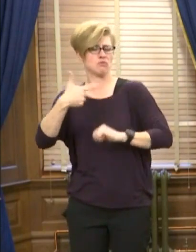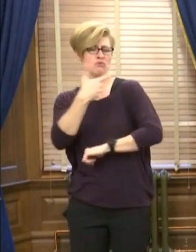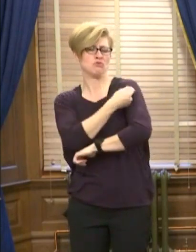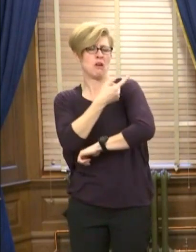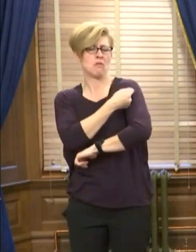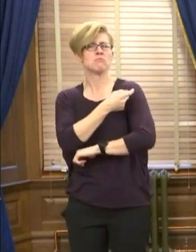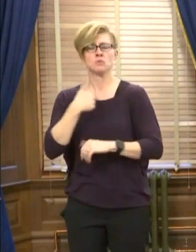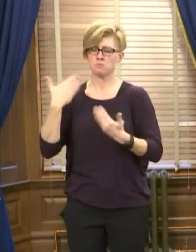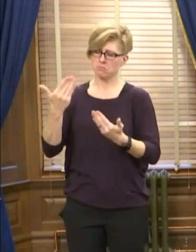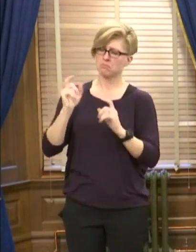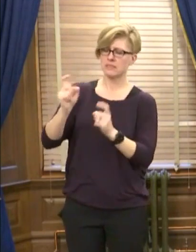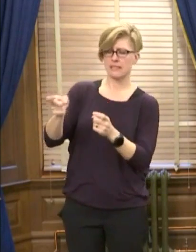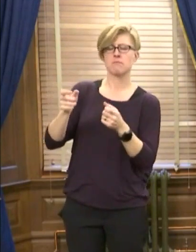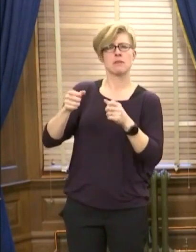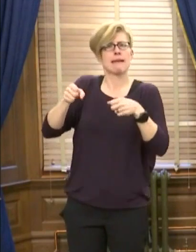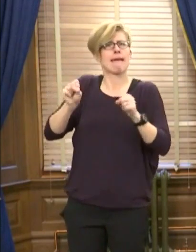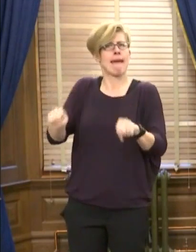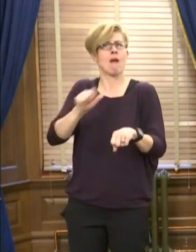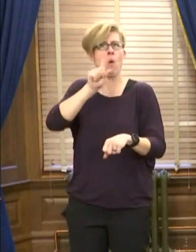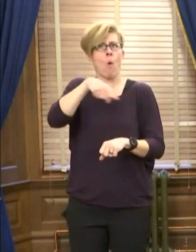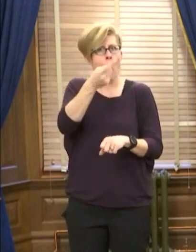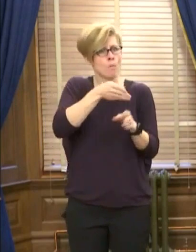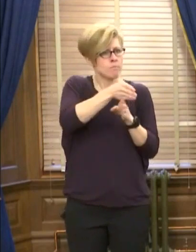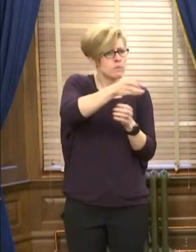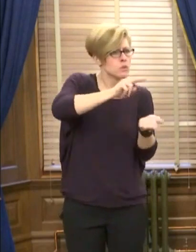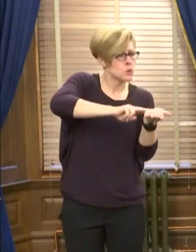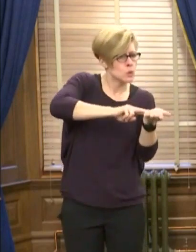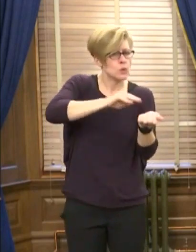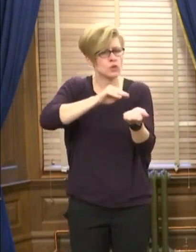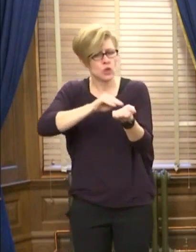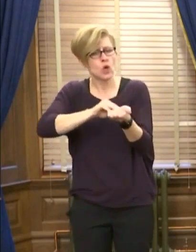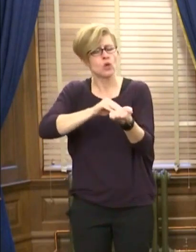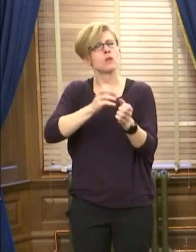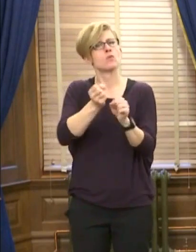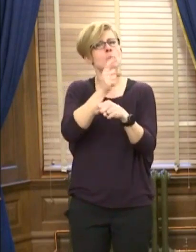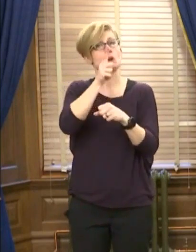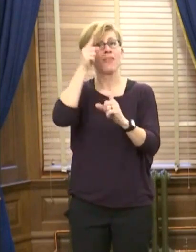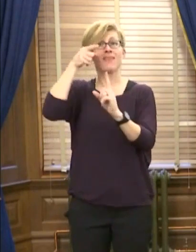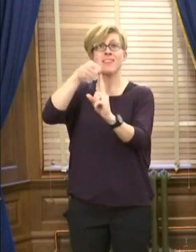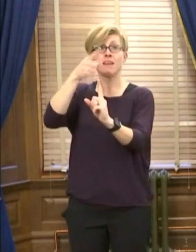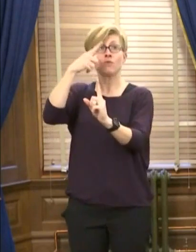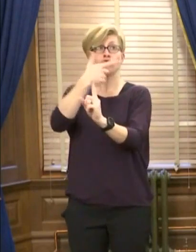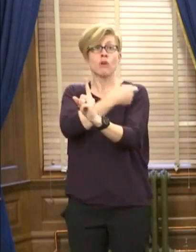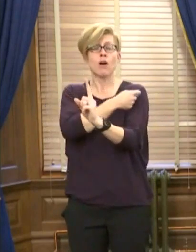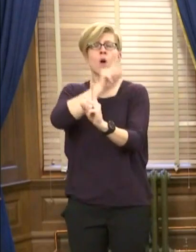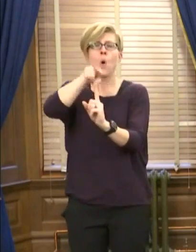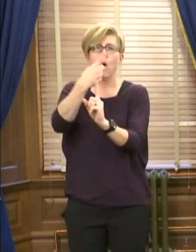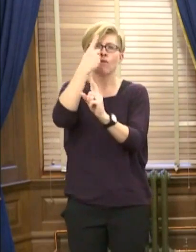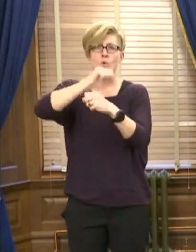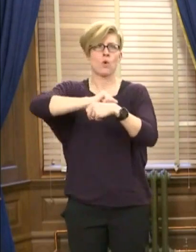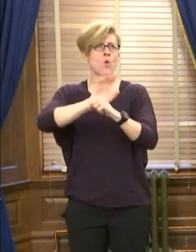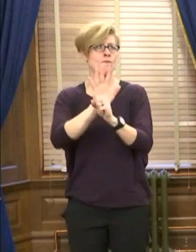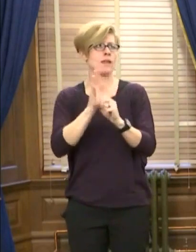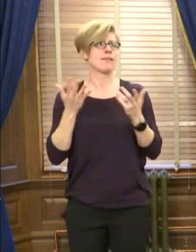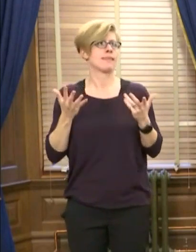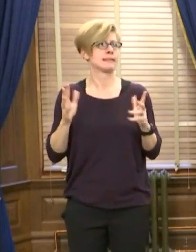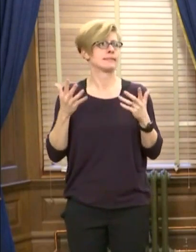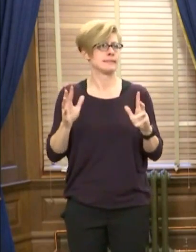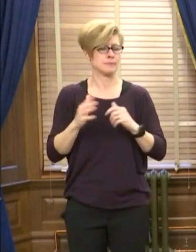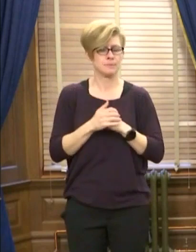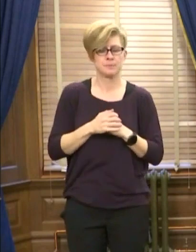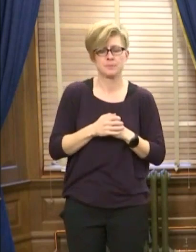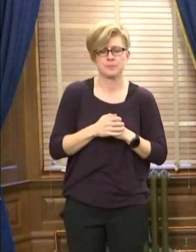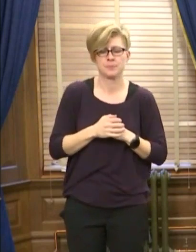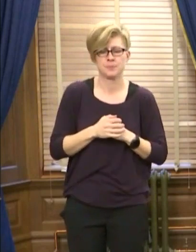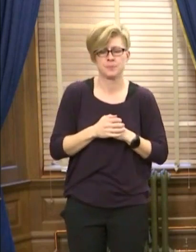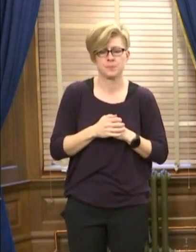We just want to make it clear that the authority extends to administering the COVID-19 vaccine. So after a